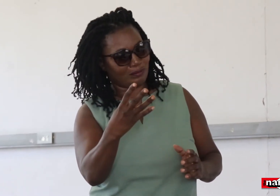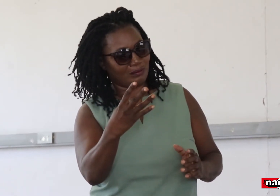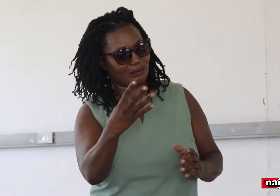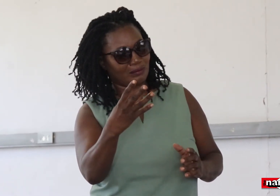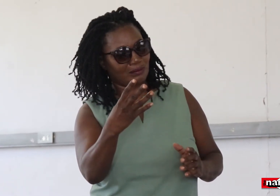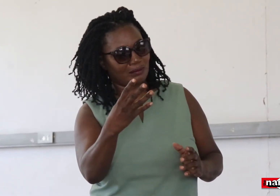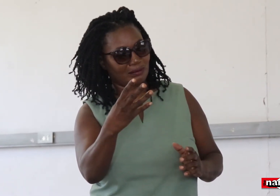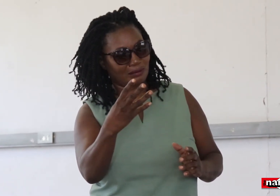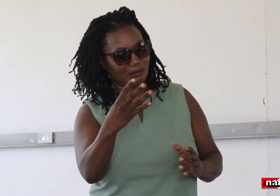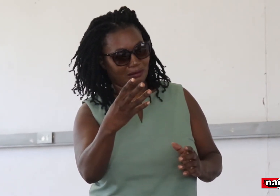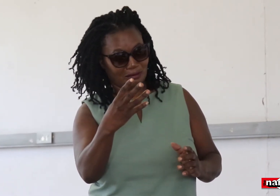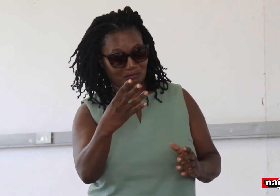2004.